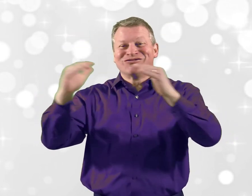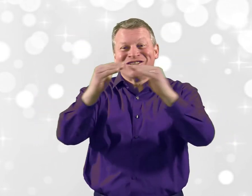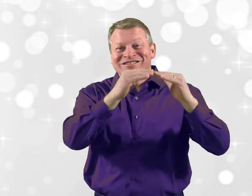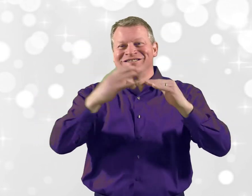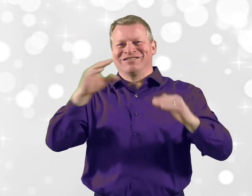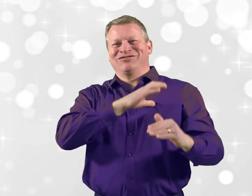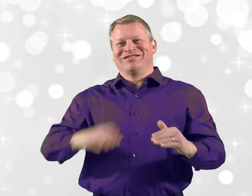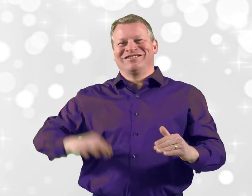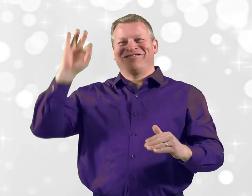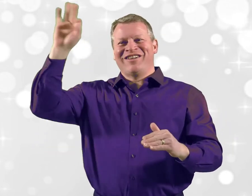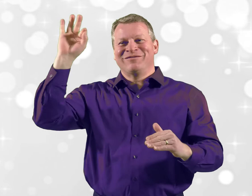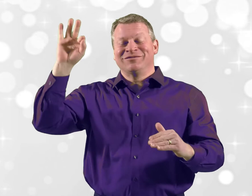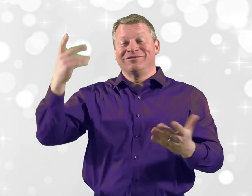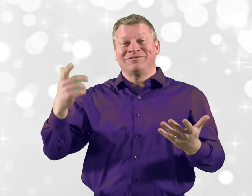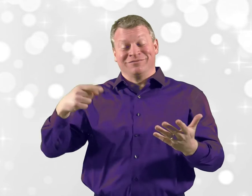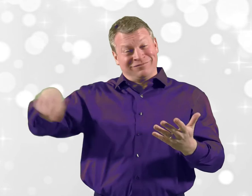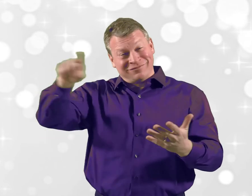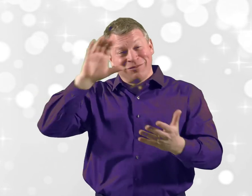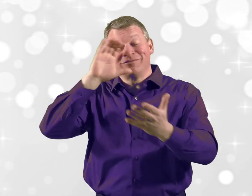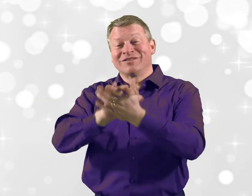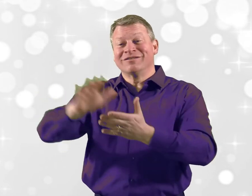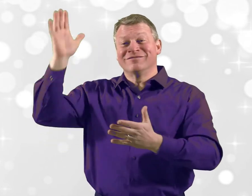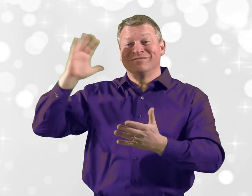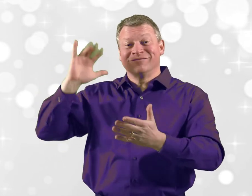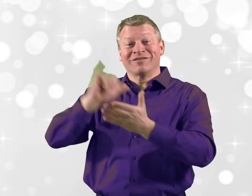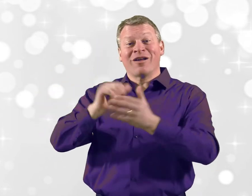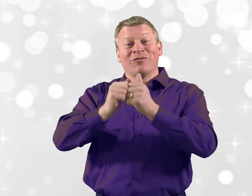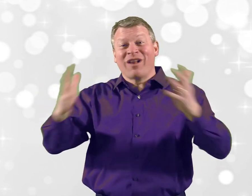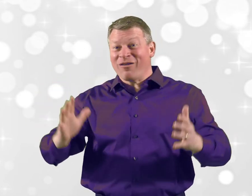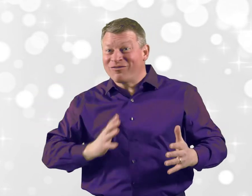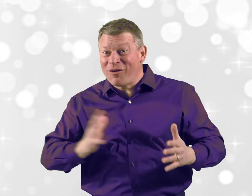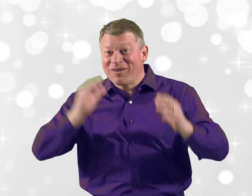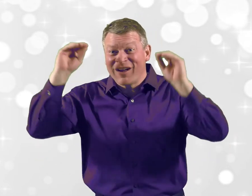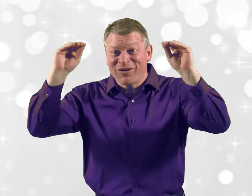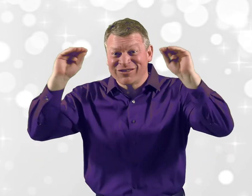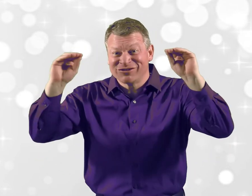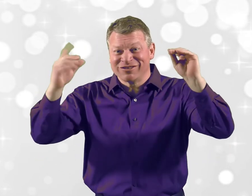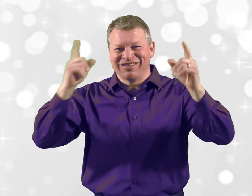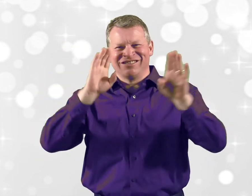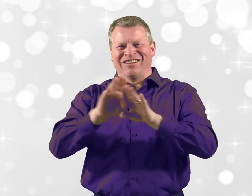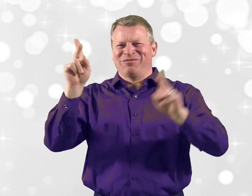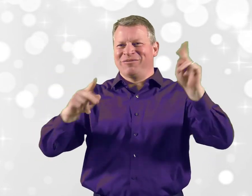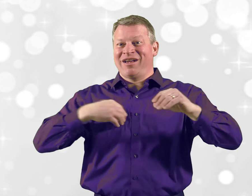Deaf education was also a matter of justice and Christian evangelism. They believed that without a formal education,